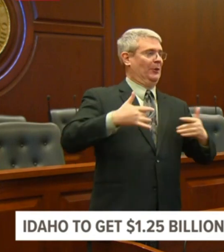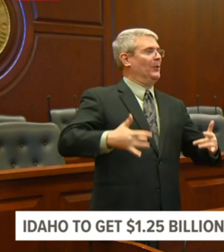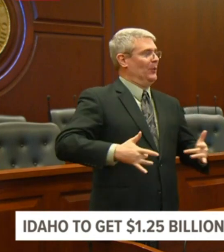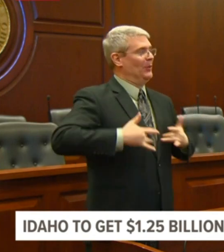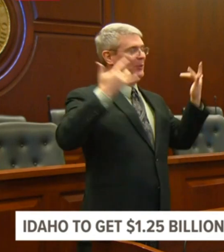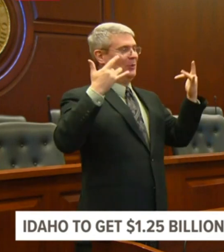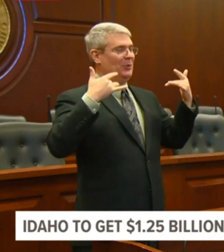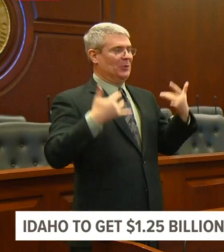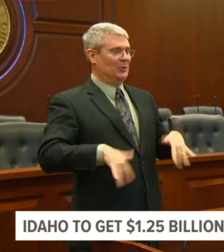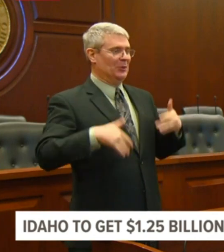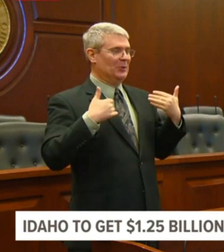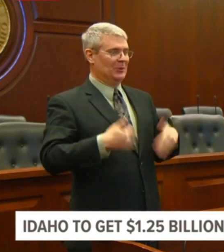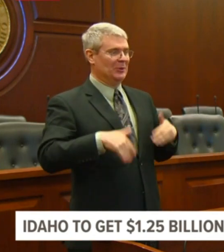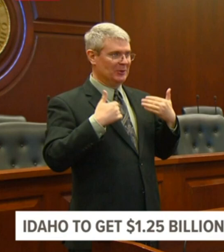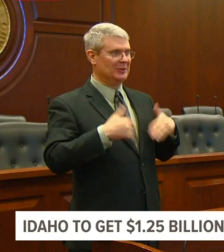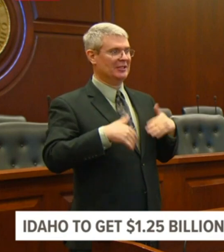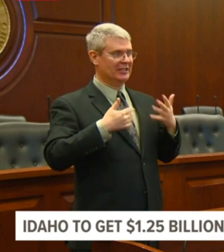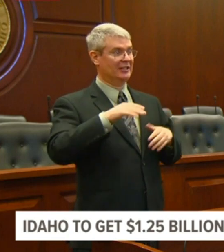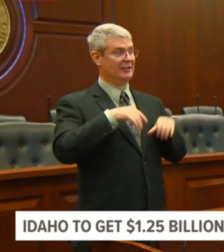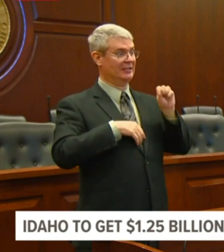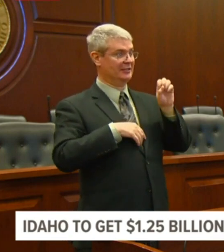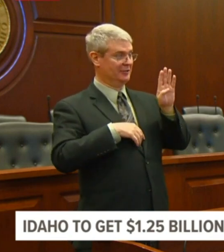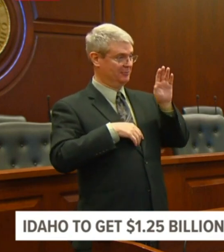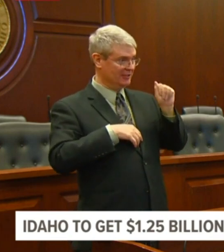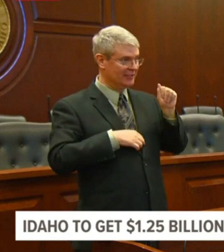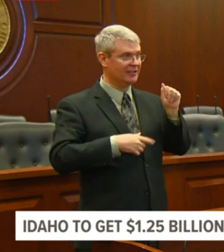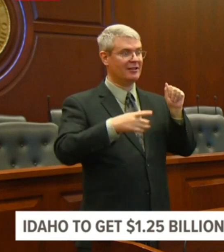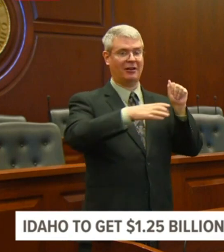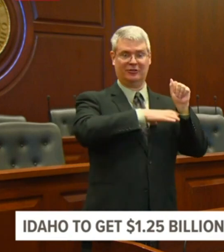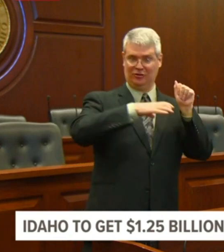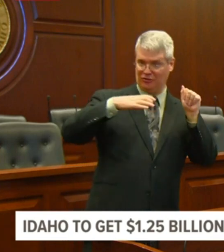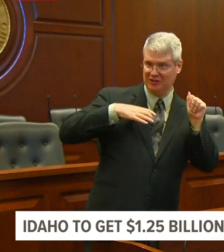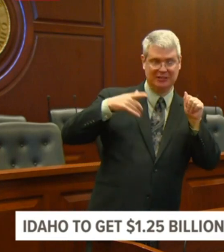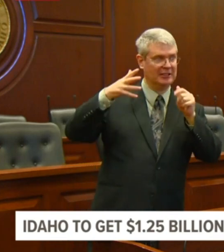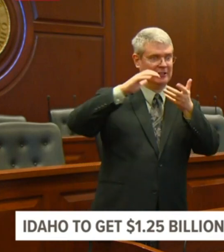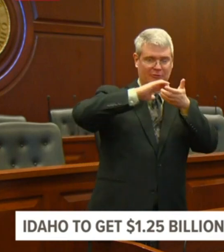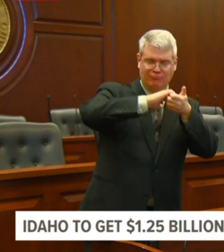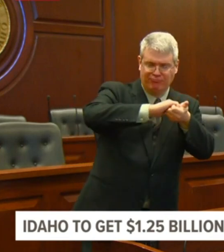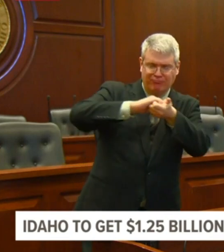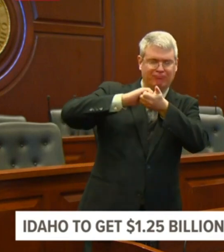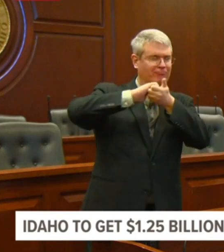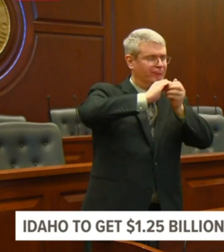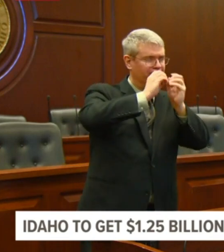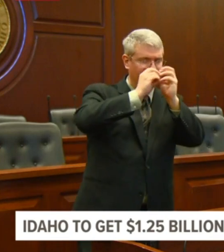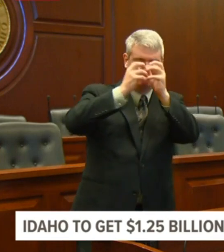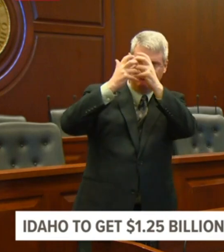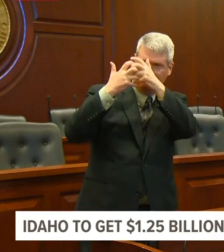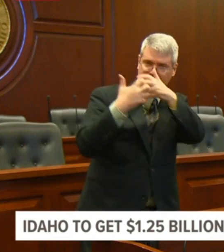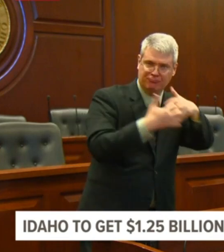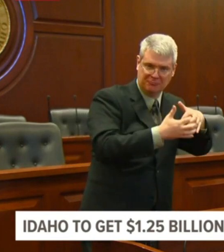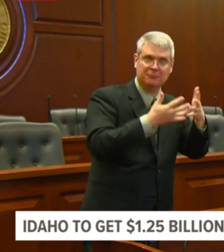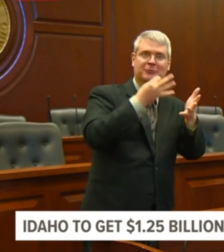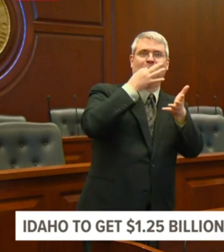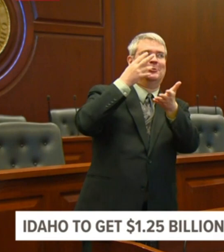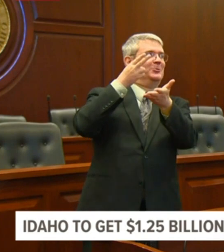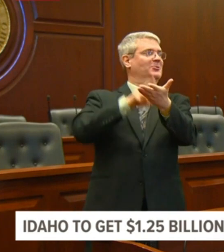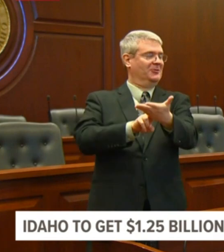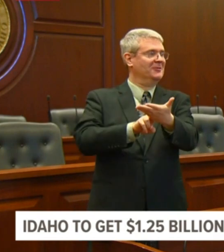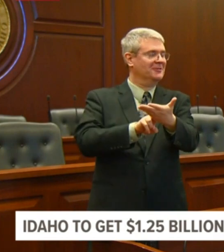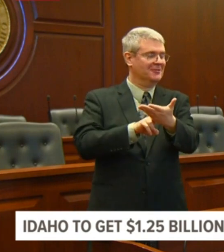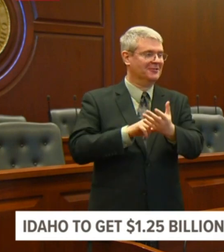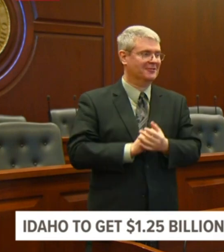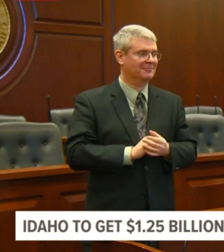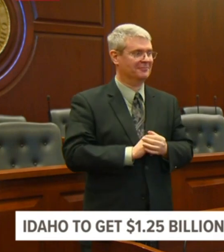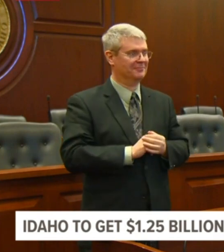leadership to make sure that we are ready to go into action once the president signs this legislation. If you are going online to